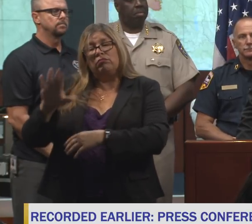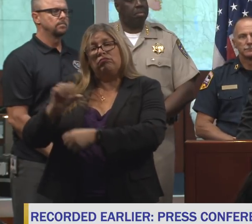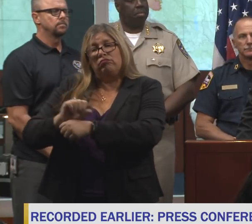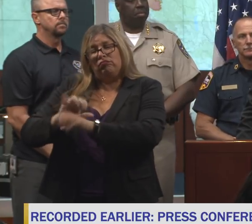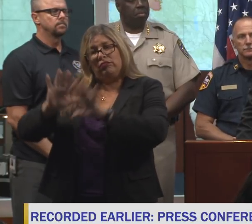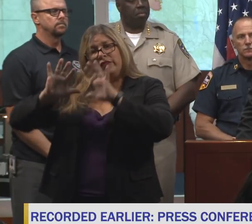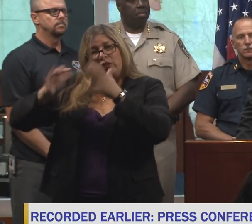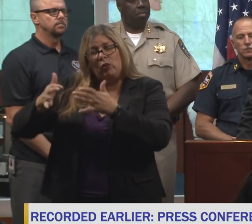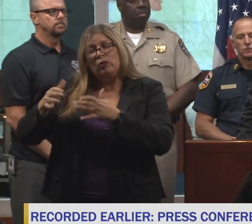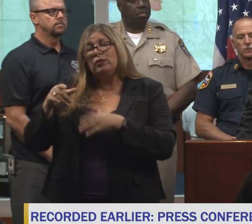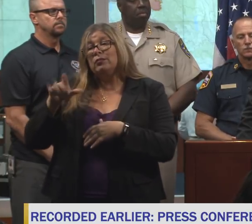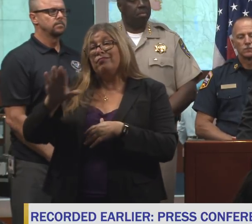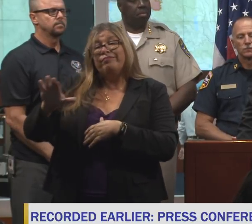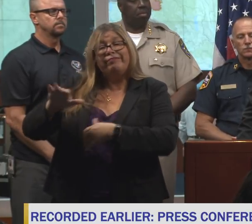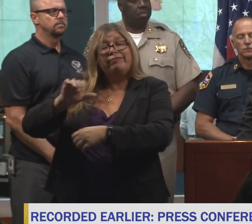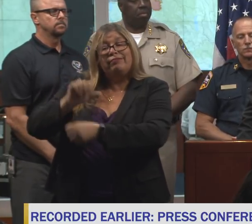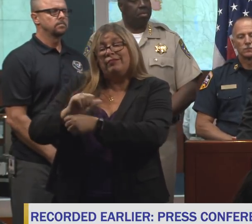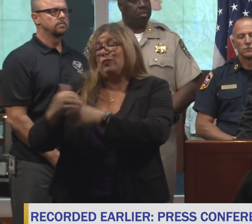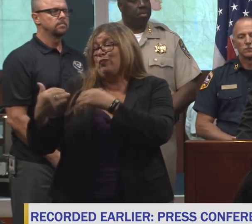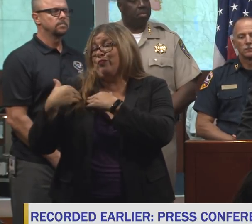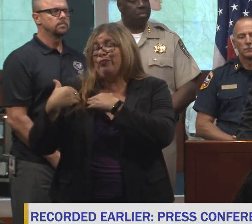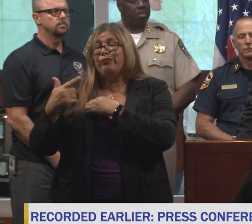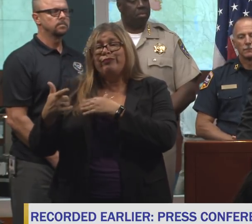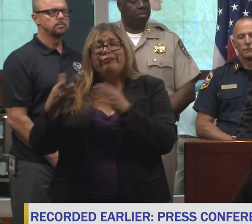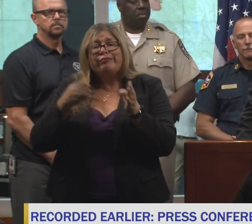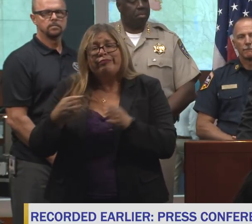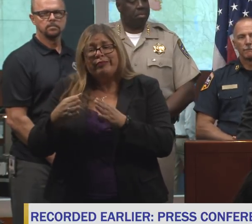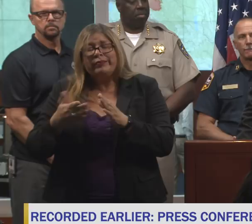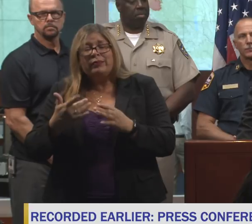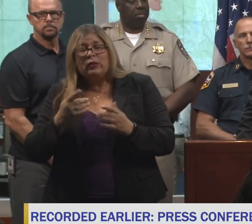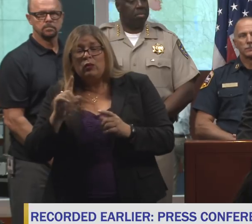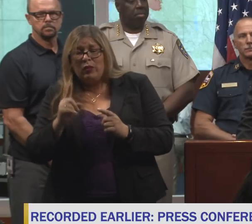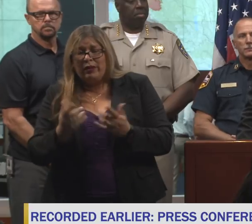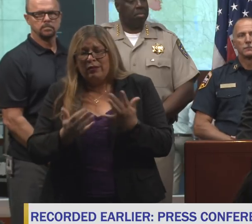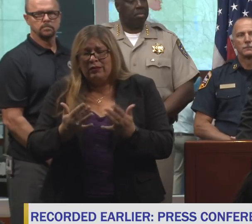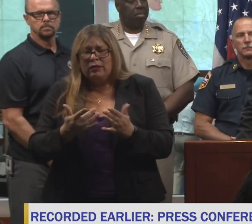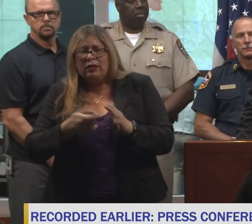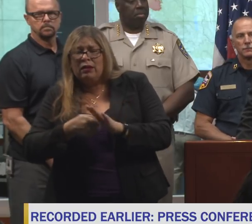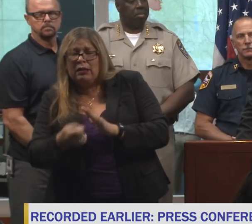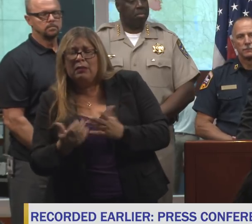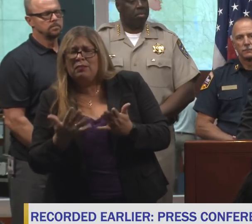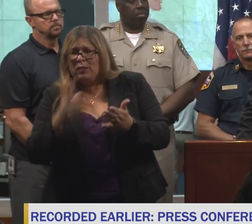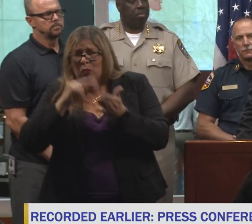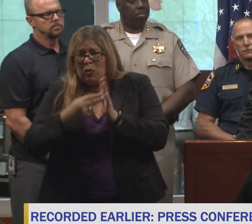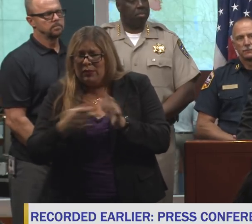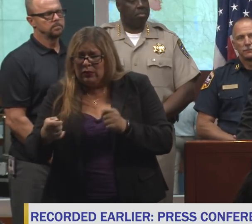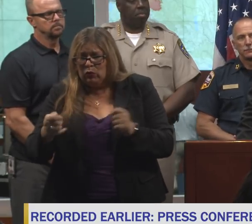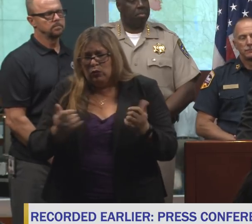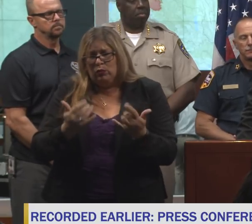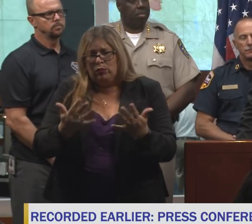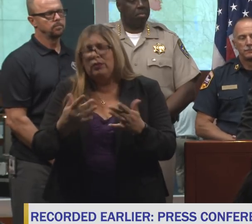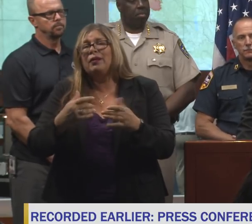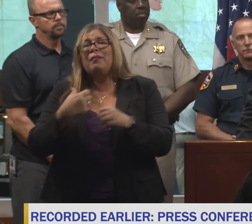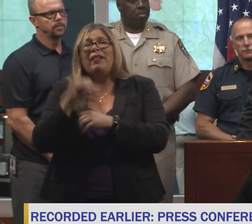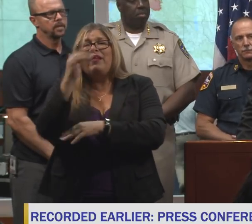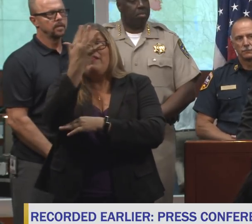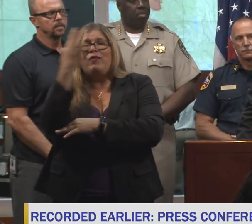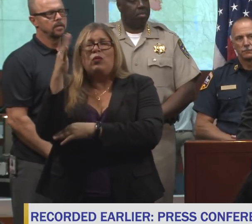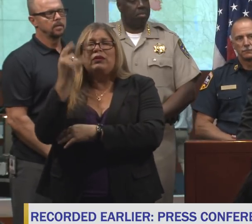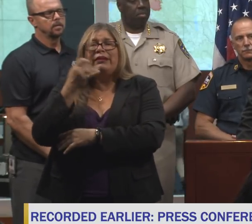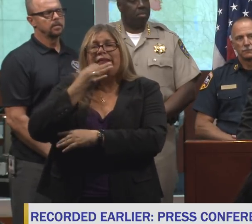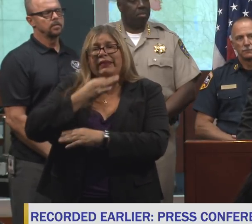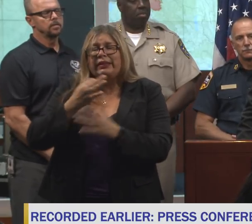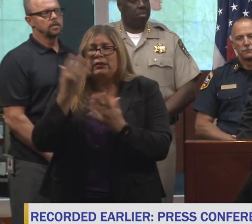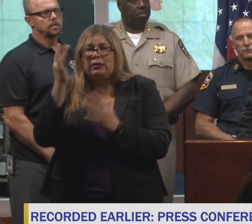you know, plant burnings to thin out the forest. There's also, you know, there are a number of things,